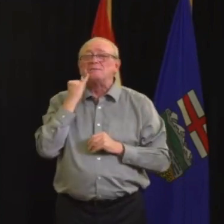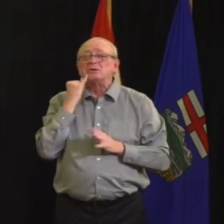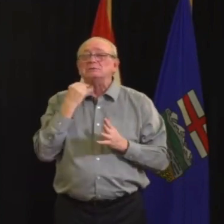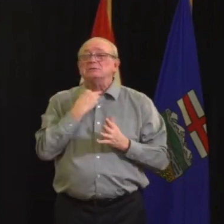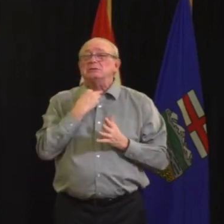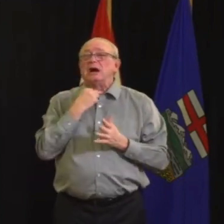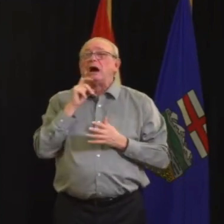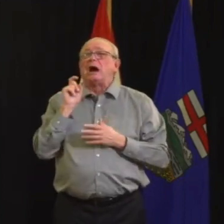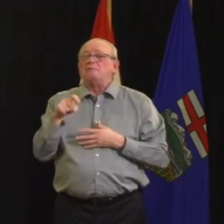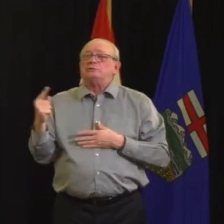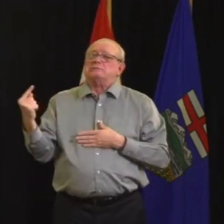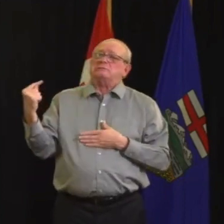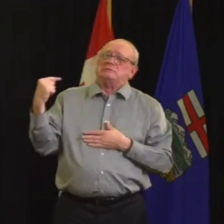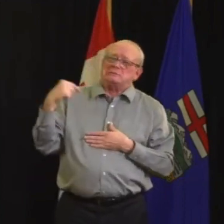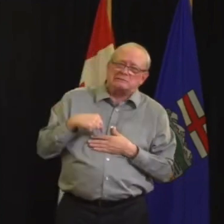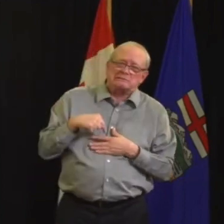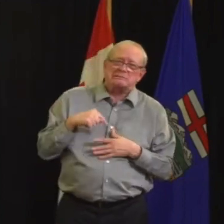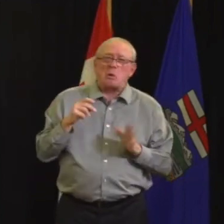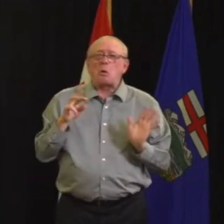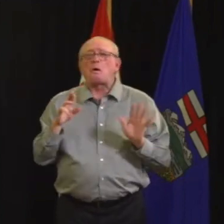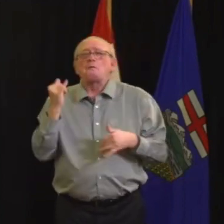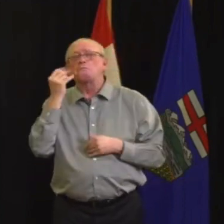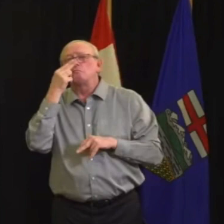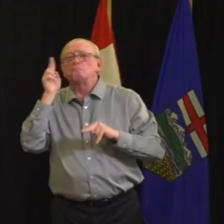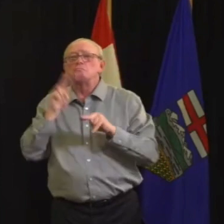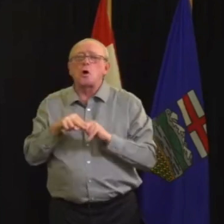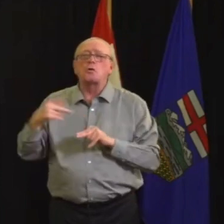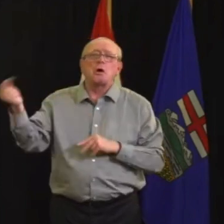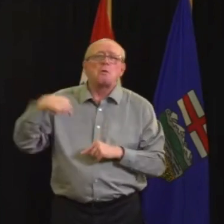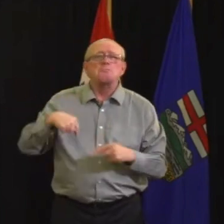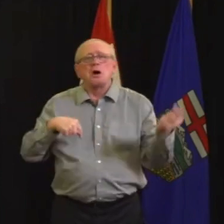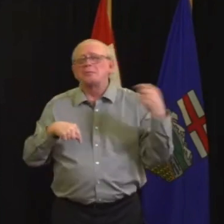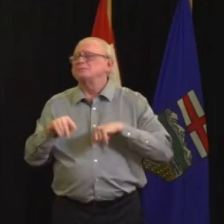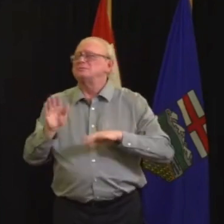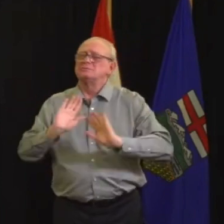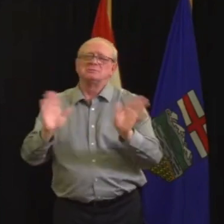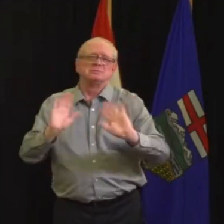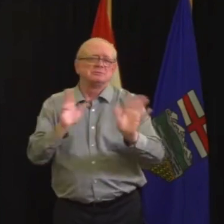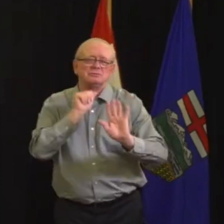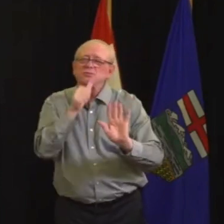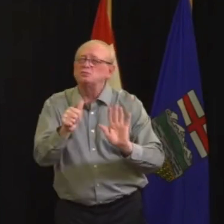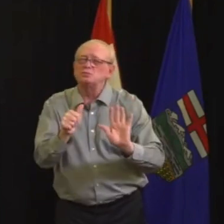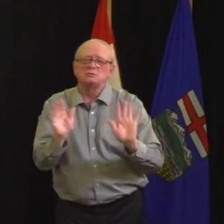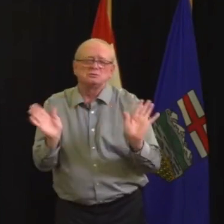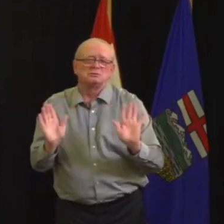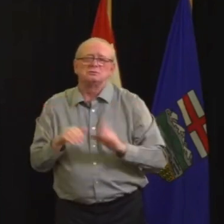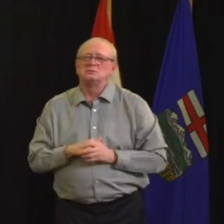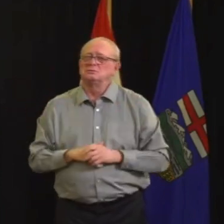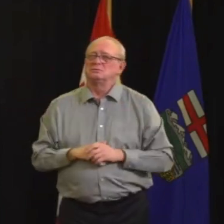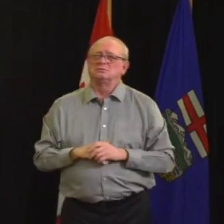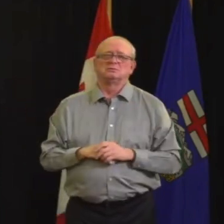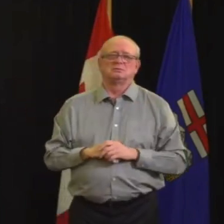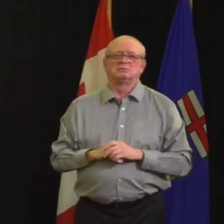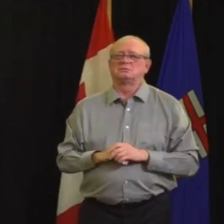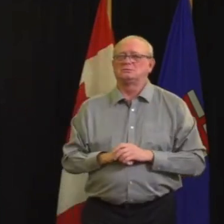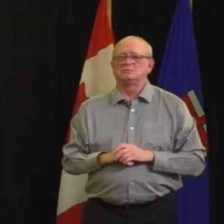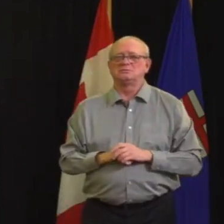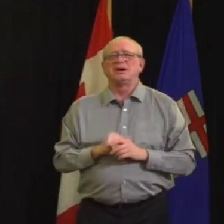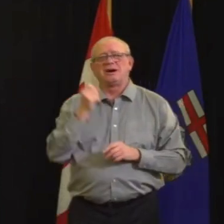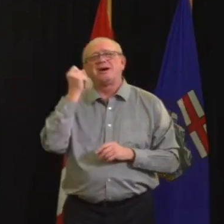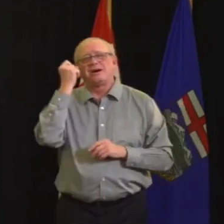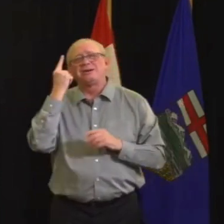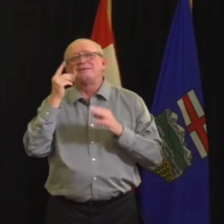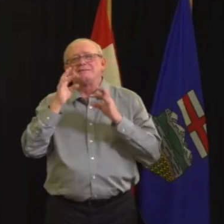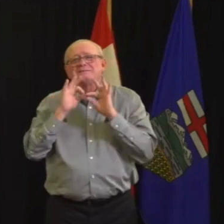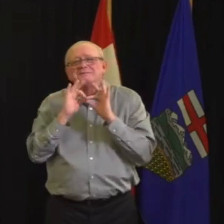shared households. It simply applies to non-essential visits in homes. These visits should not be happening right